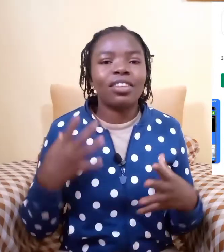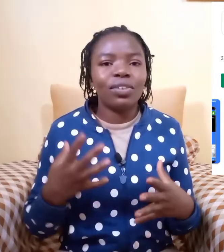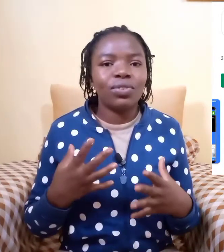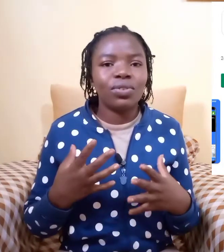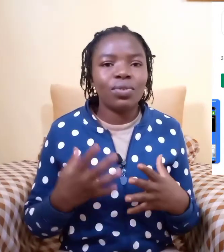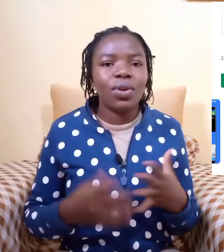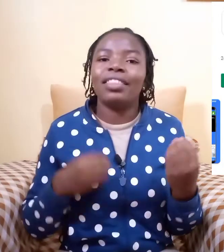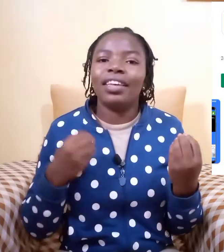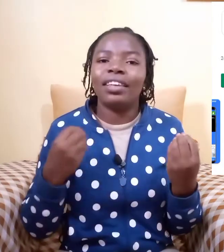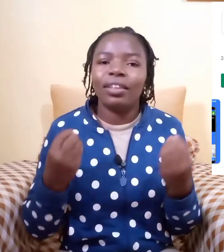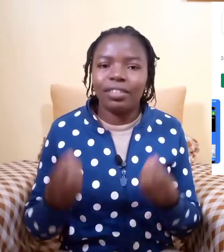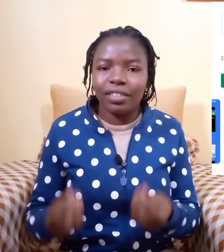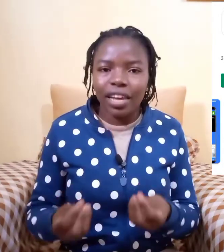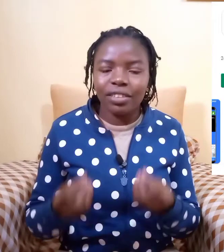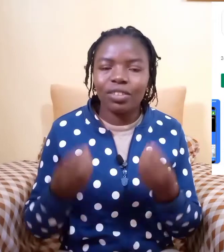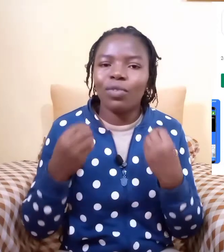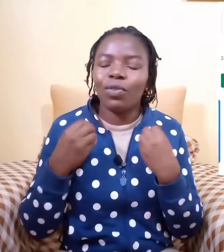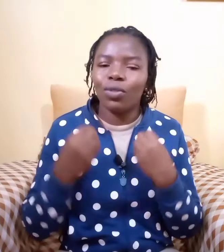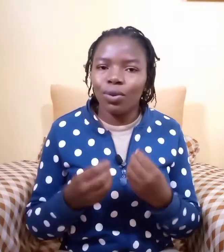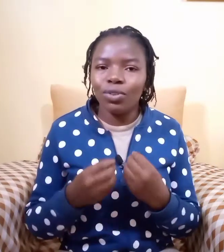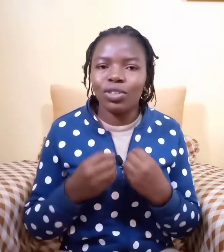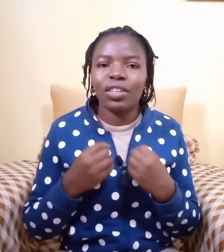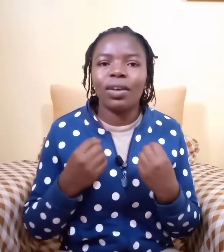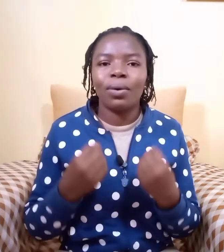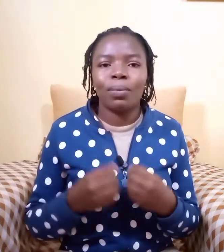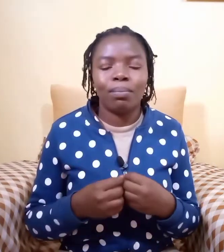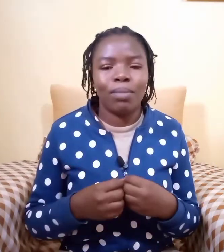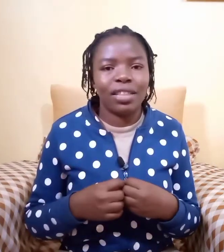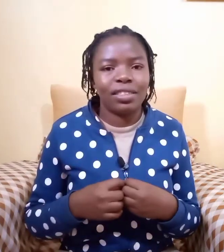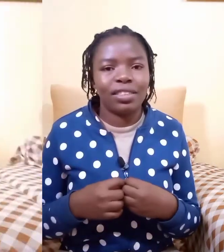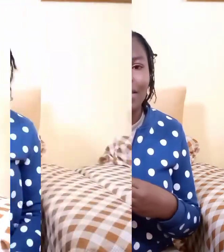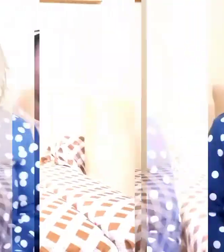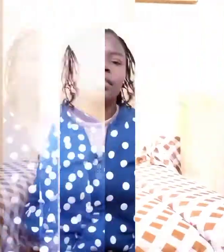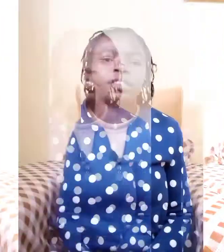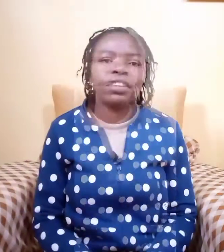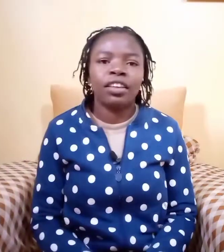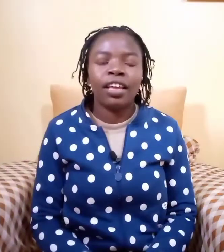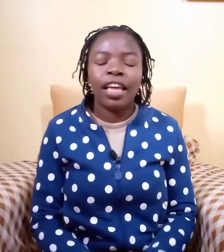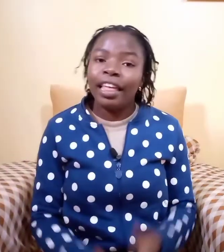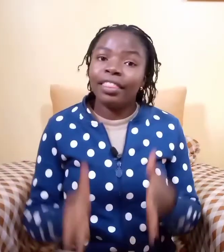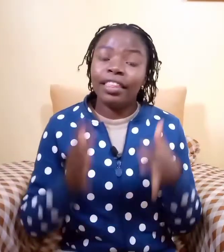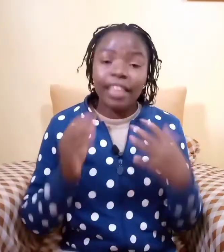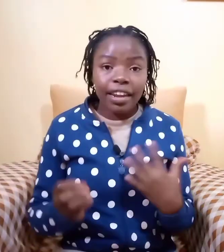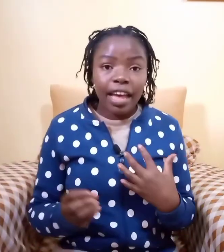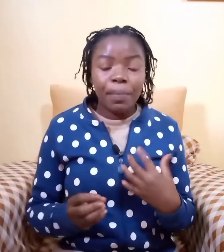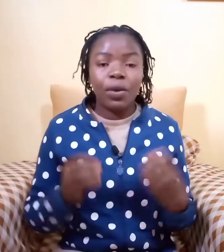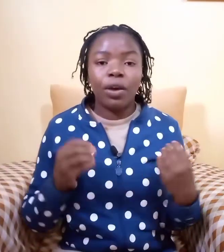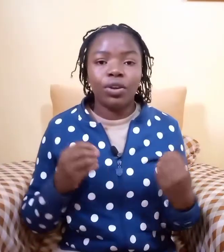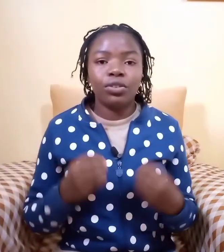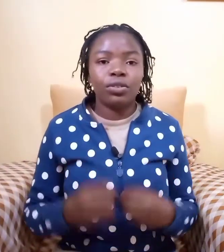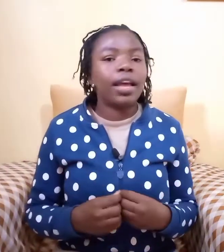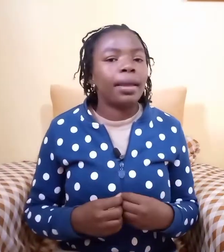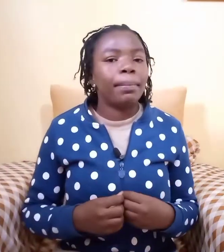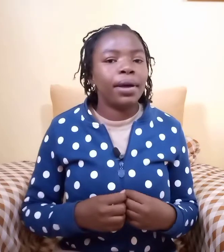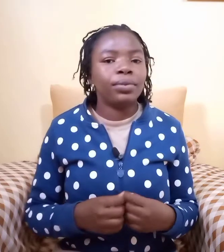gives you the signs for those months the third app we are going to learn about